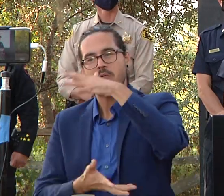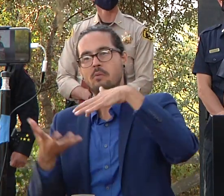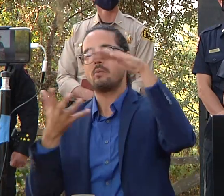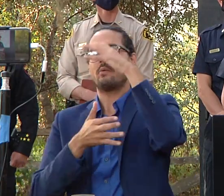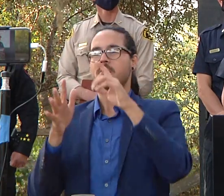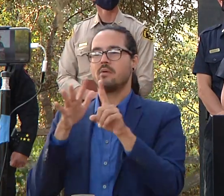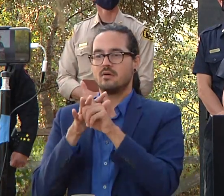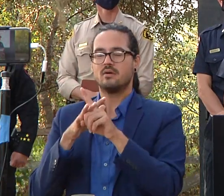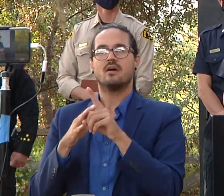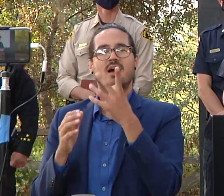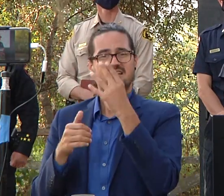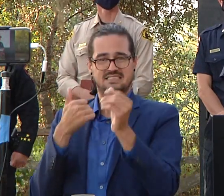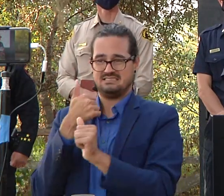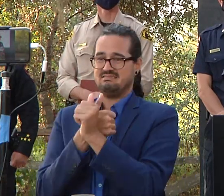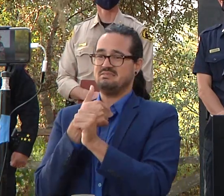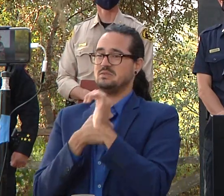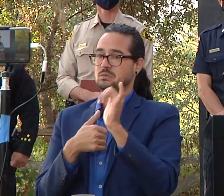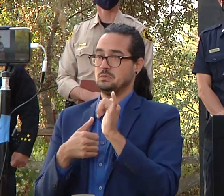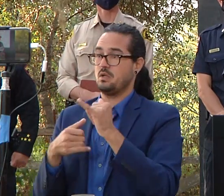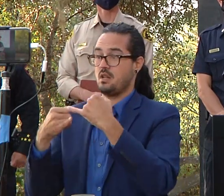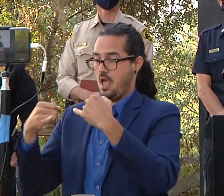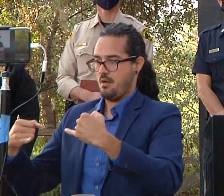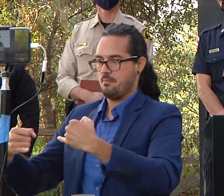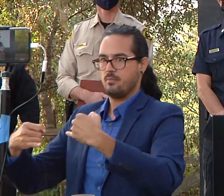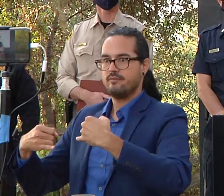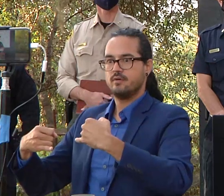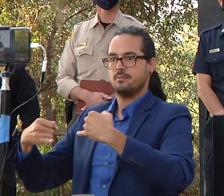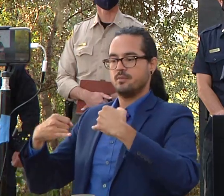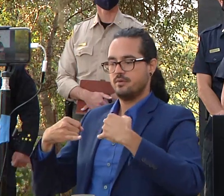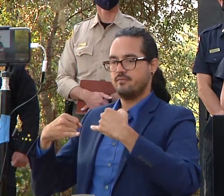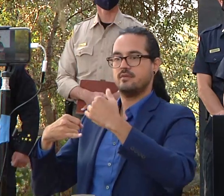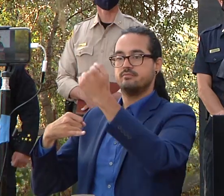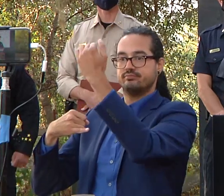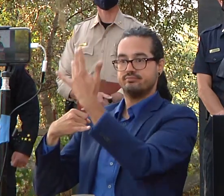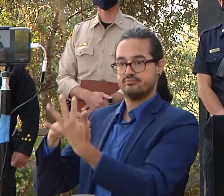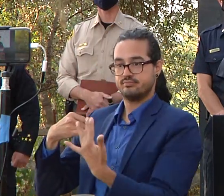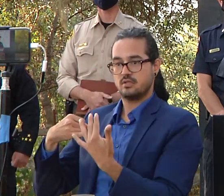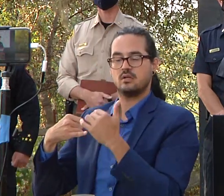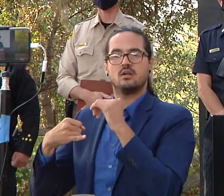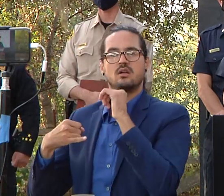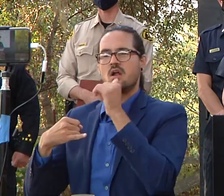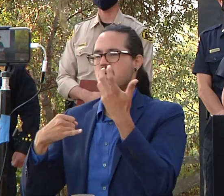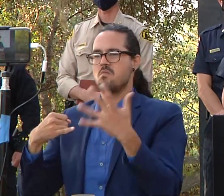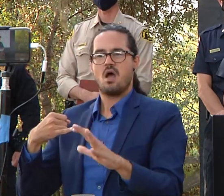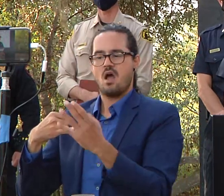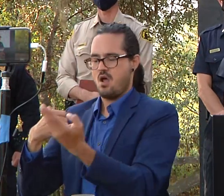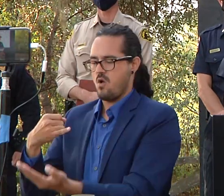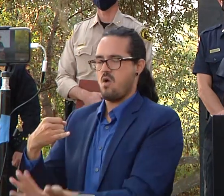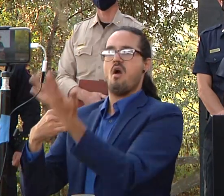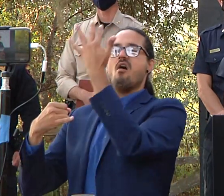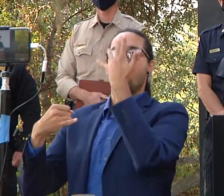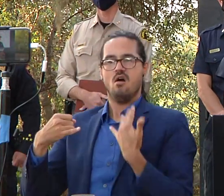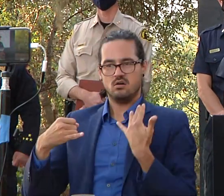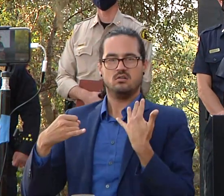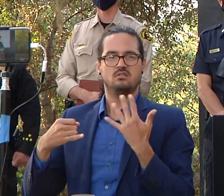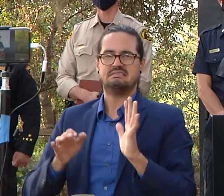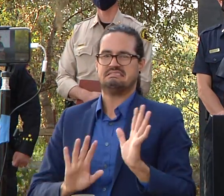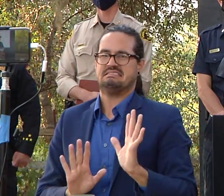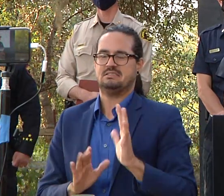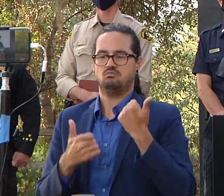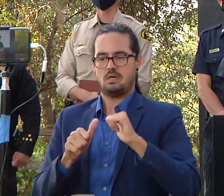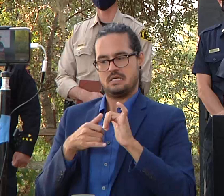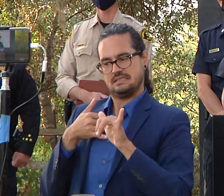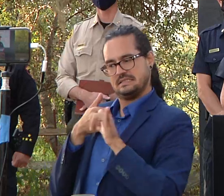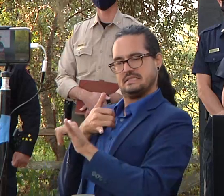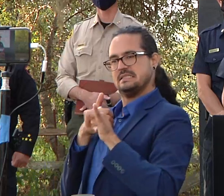back our lines down to where they're going to be effective where the rollout won't roll over our line and where we don't want it so that's the challenging part there and and that's what